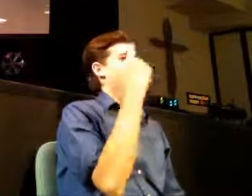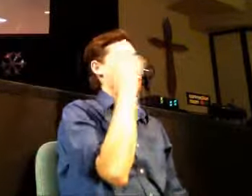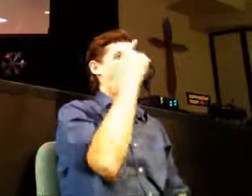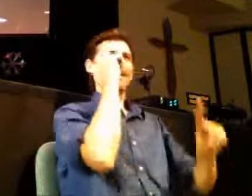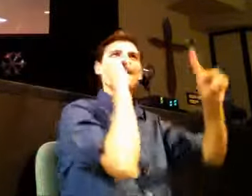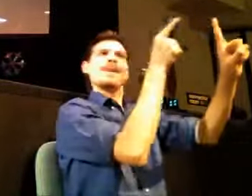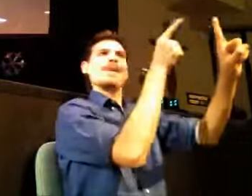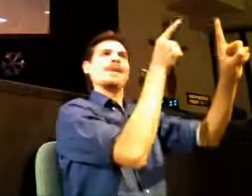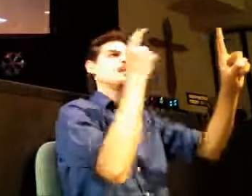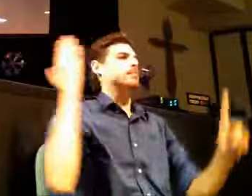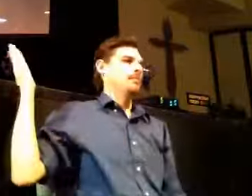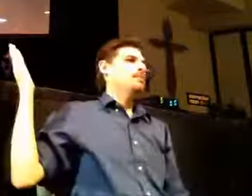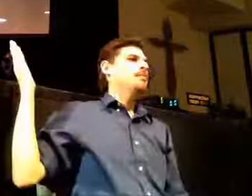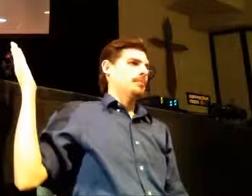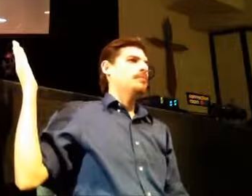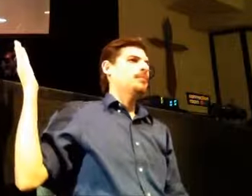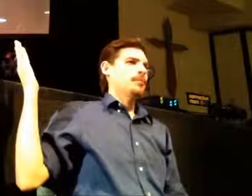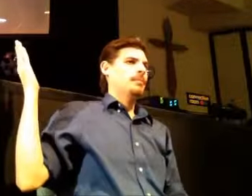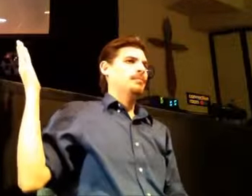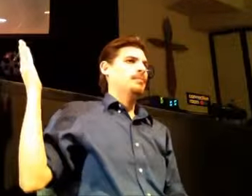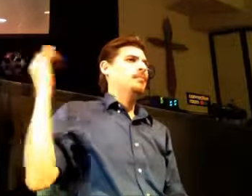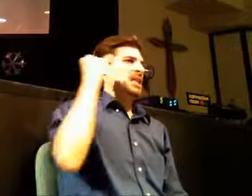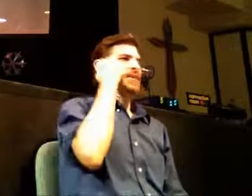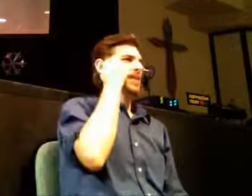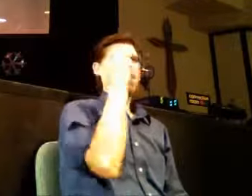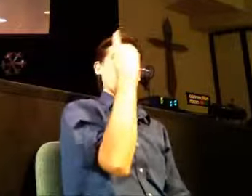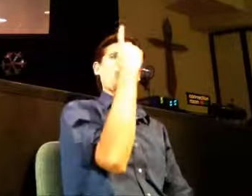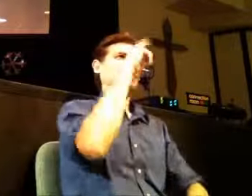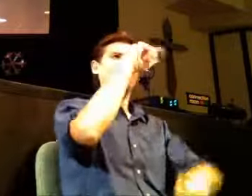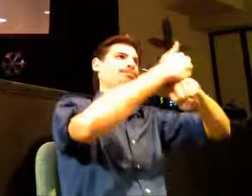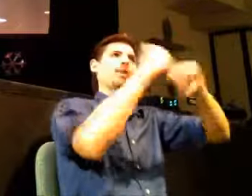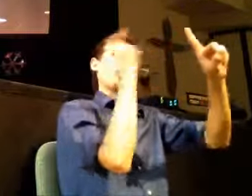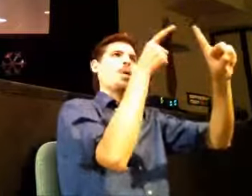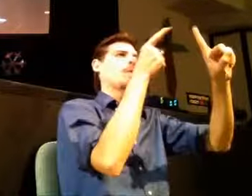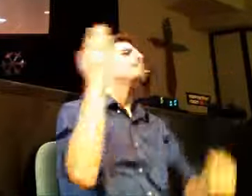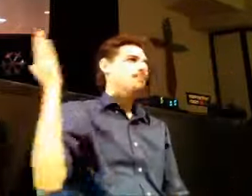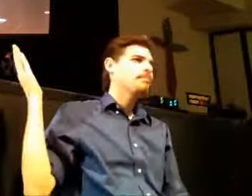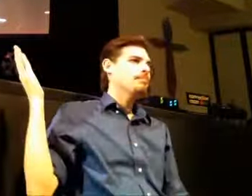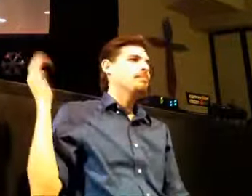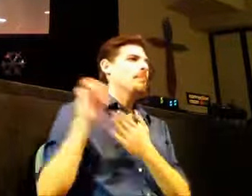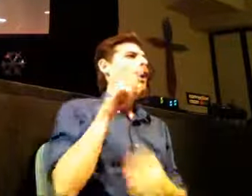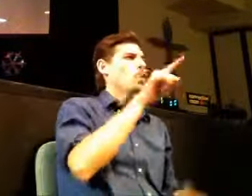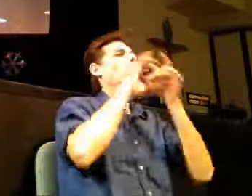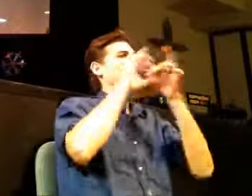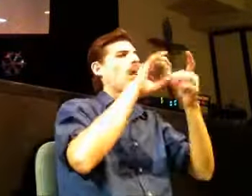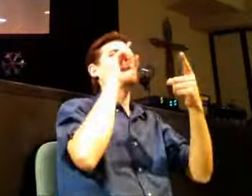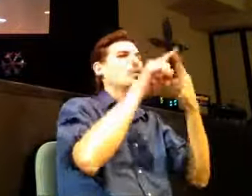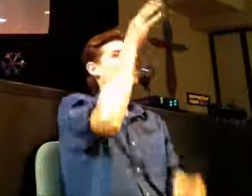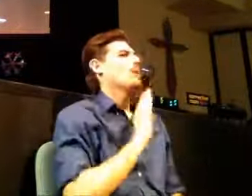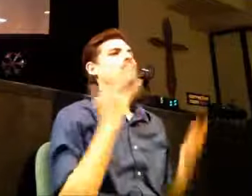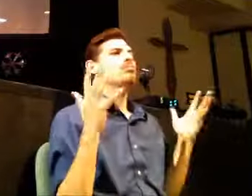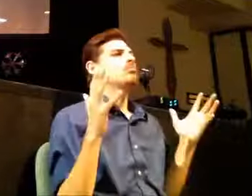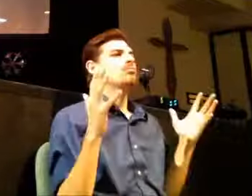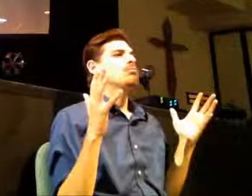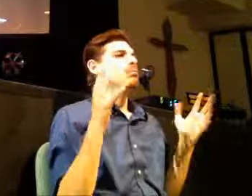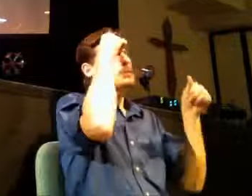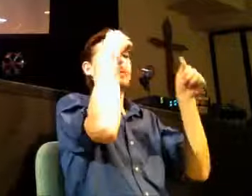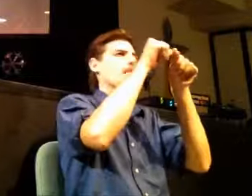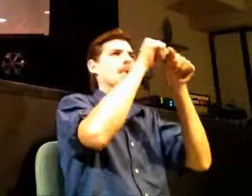to wake up with tomorrow morning and carry into every activity of your day it is to carry the ever-present thought that you belong to god because that will begin to center